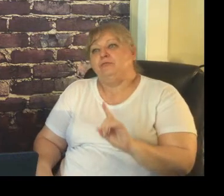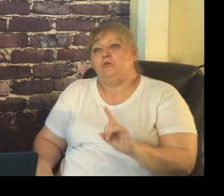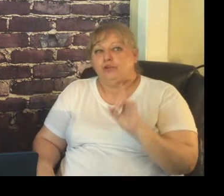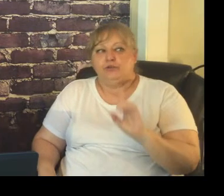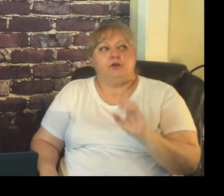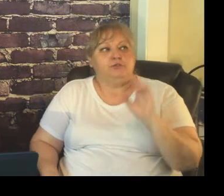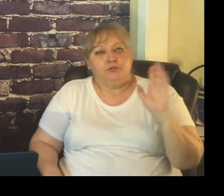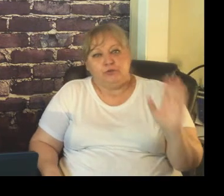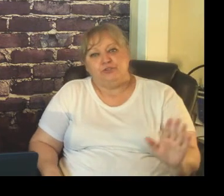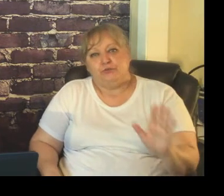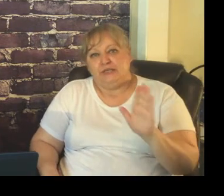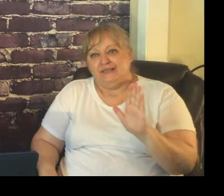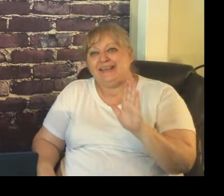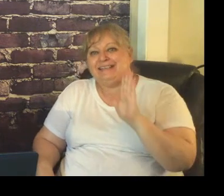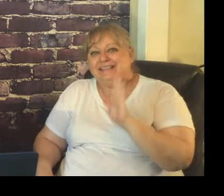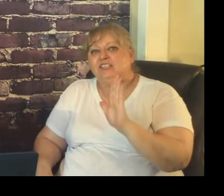or you go to a student and say this is